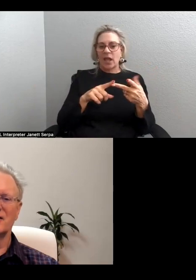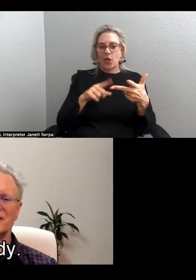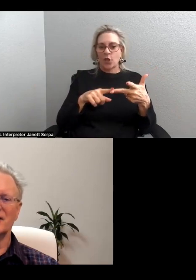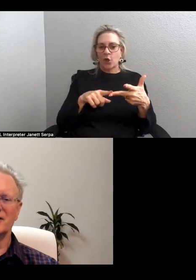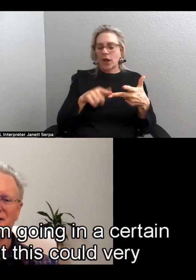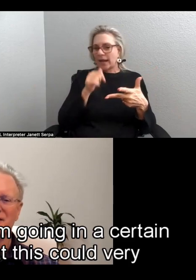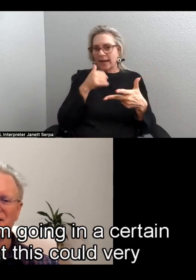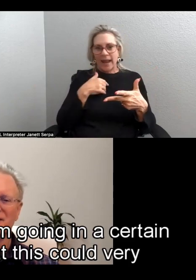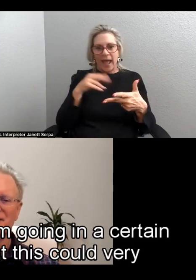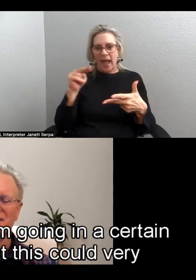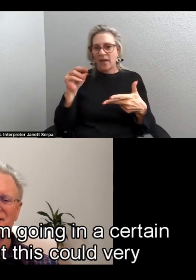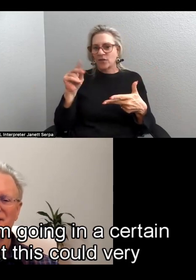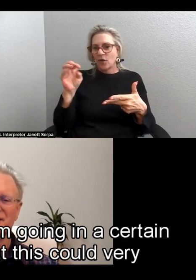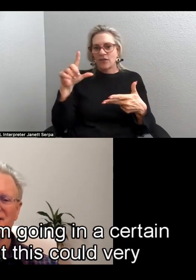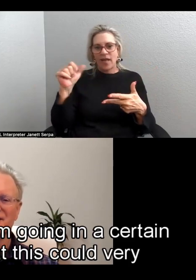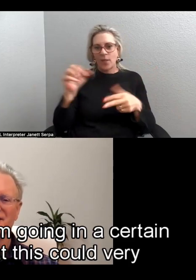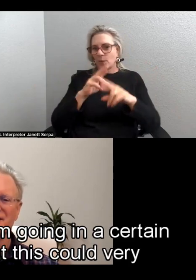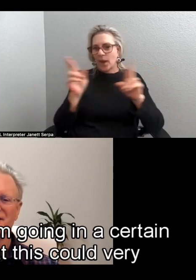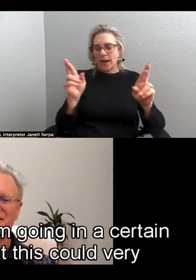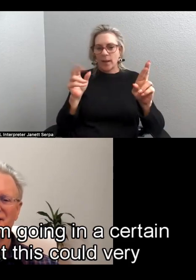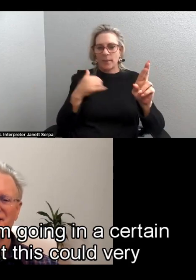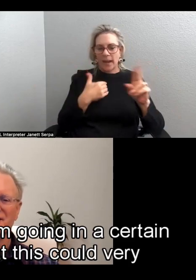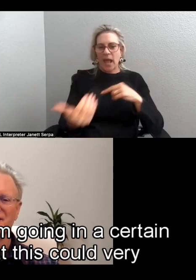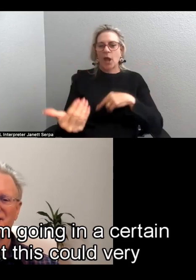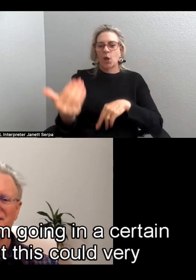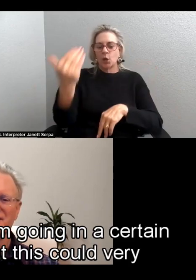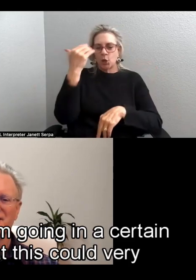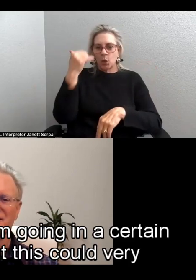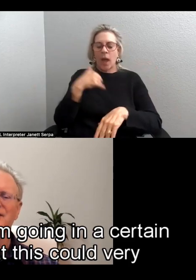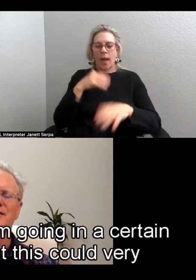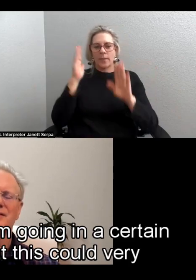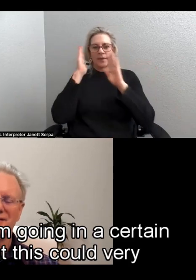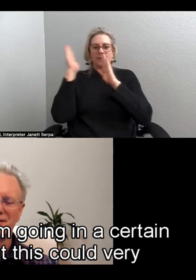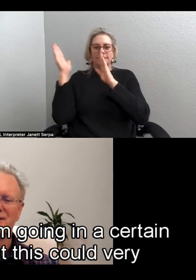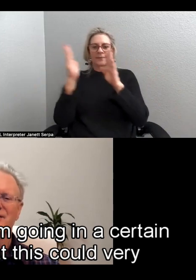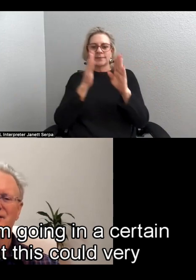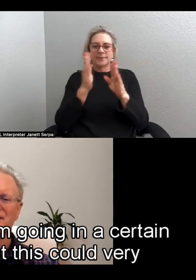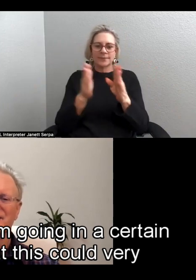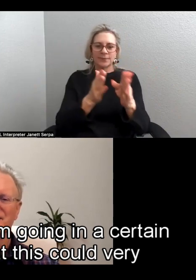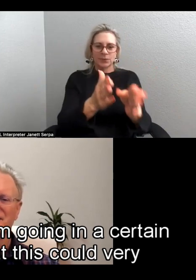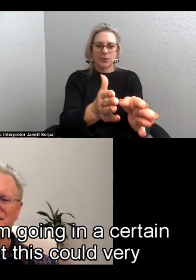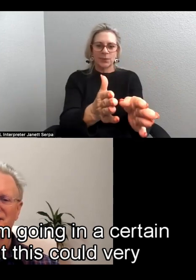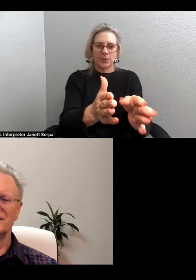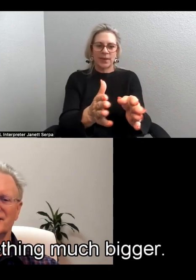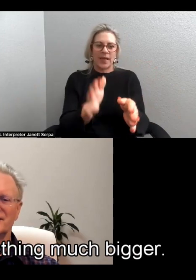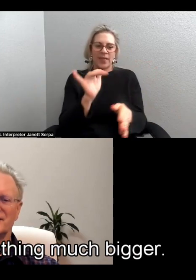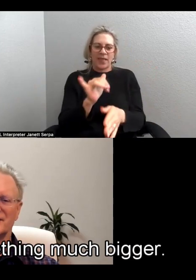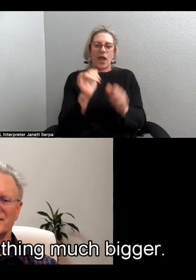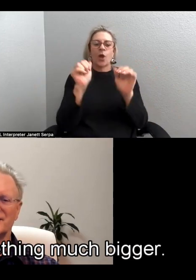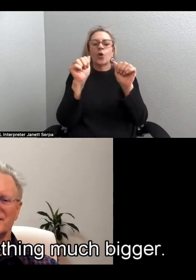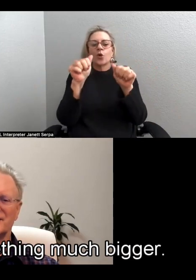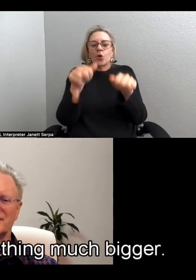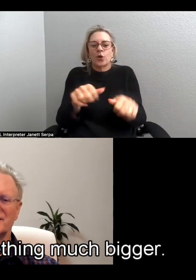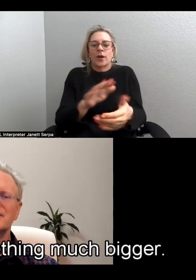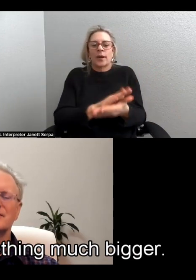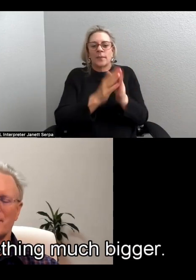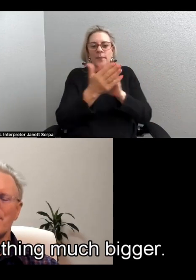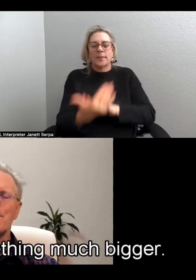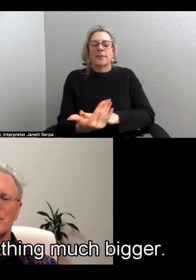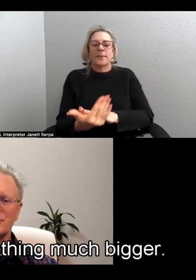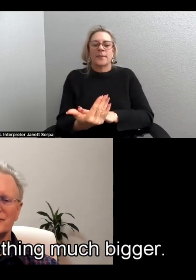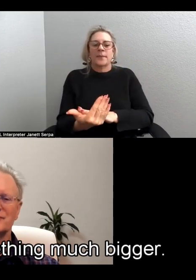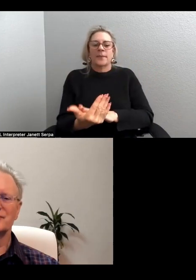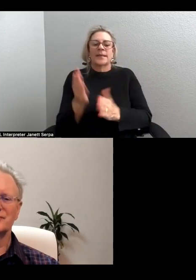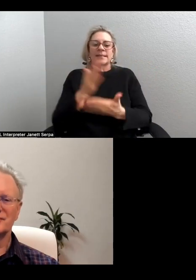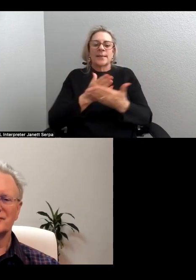have the novella ready. But I knew that I am going in a certain direction, and that this could very well be part of something much